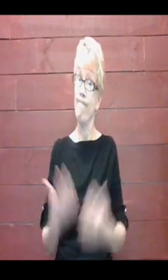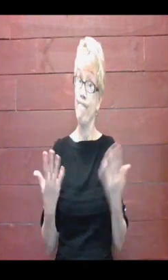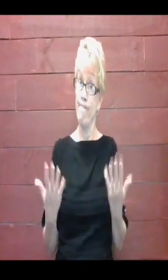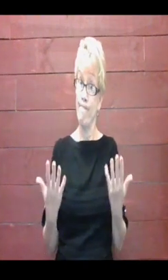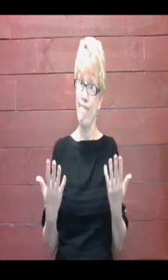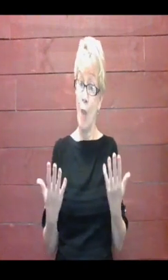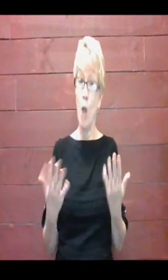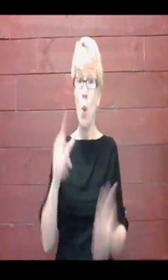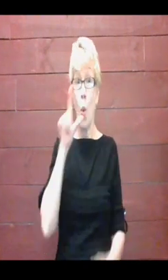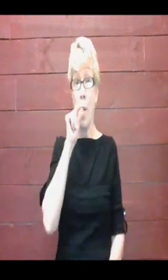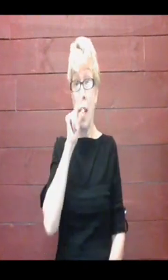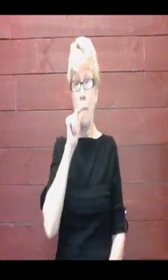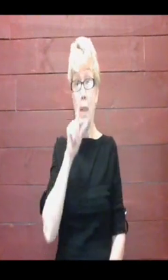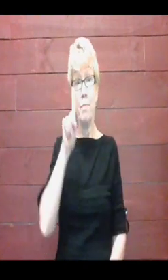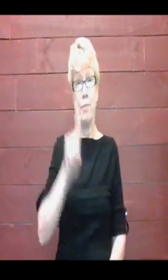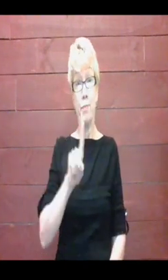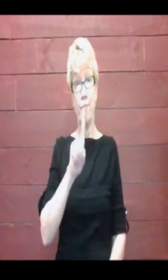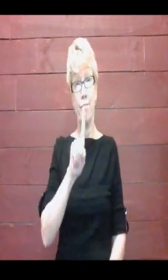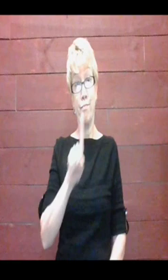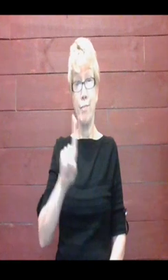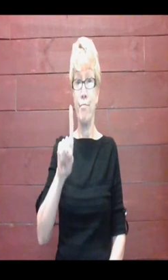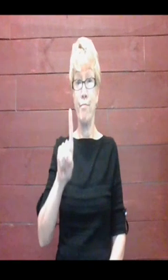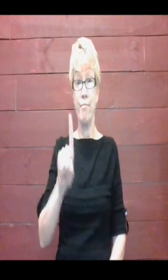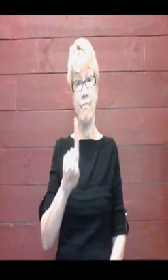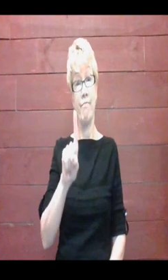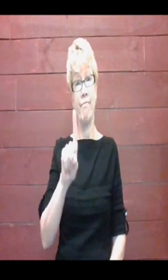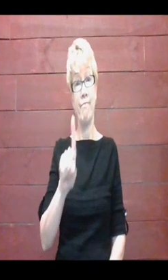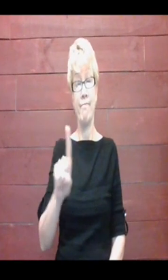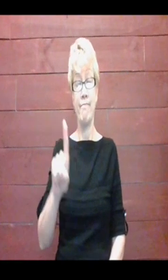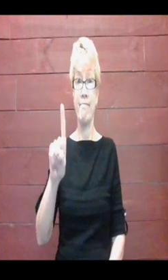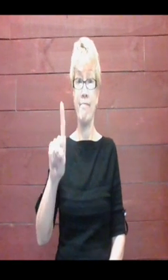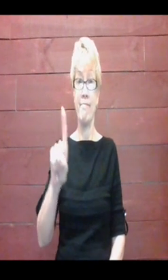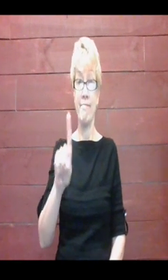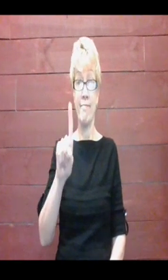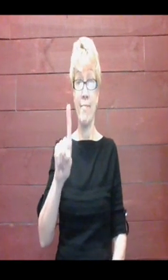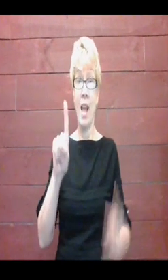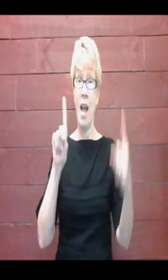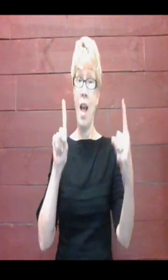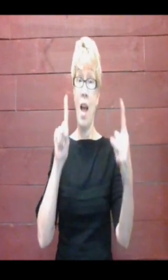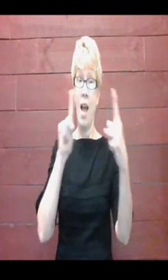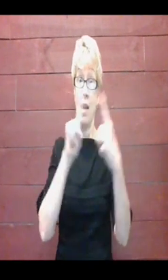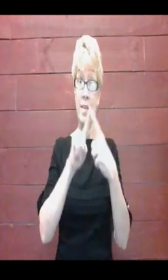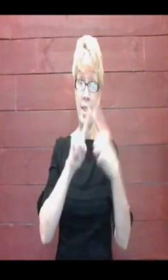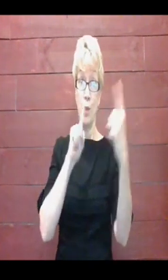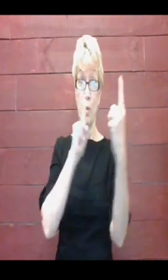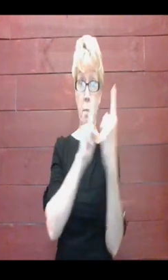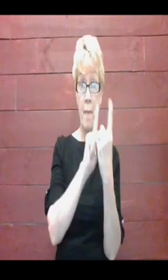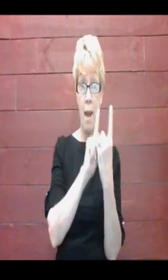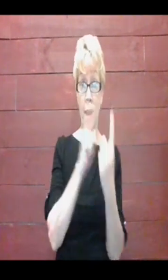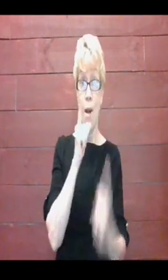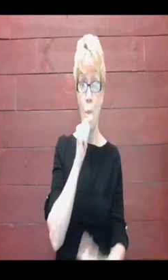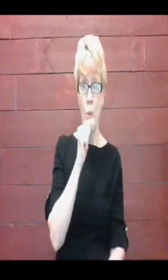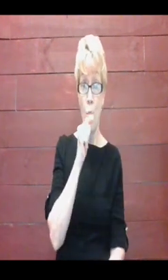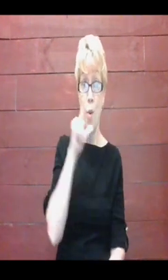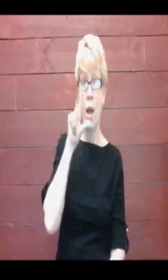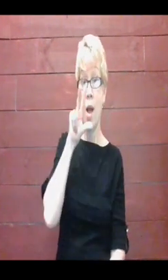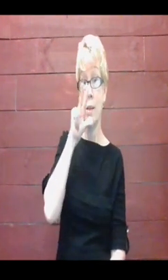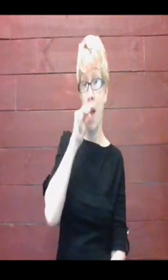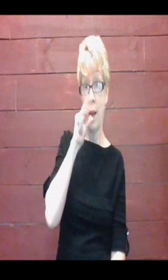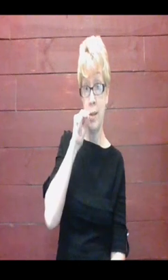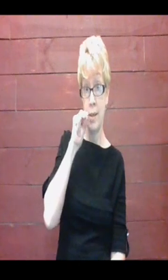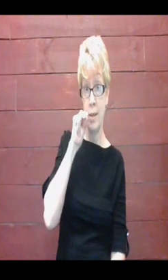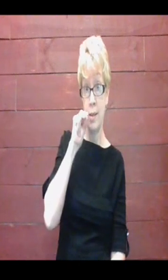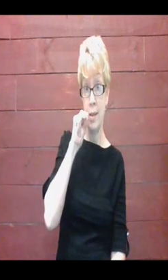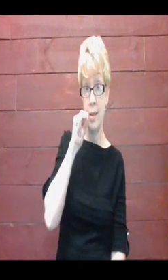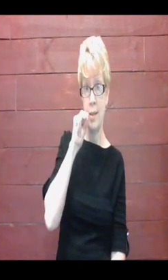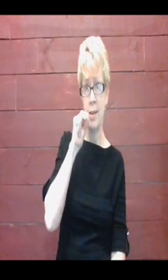So she went along and went along and went along until she met Ducky Lucky. Where are